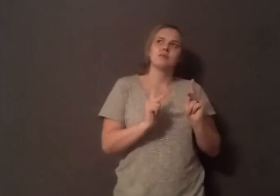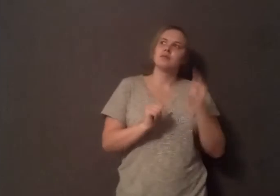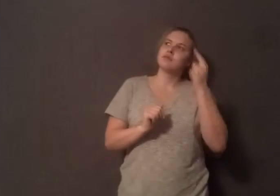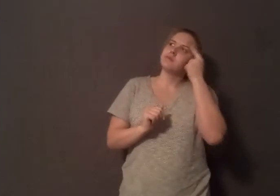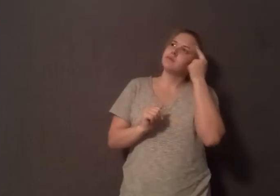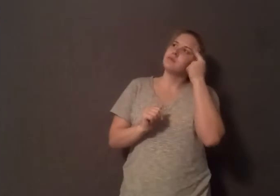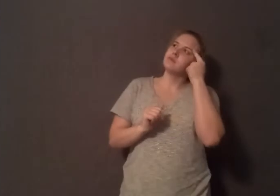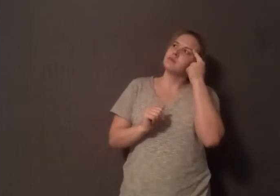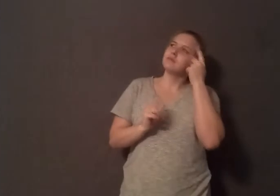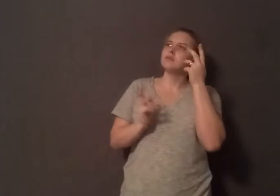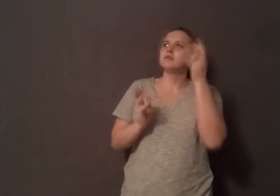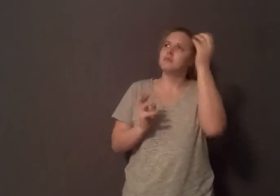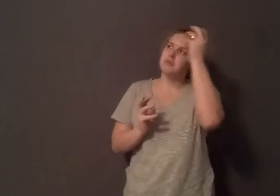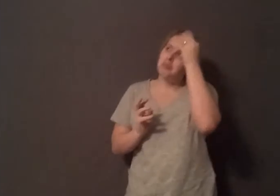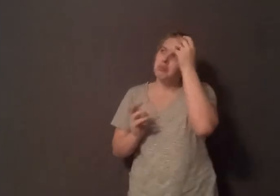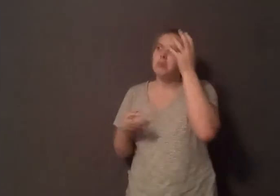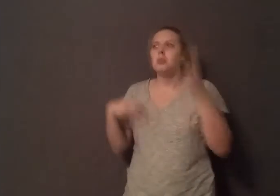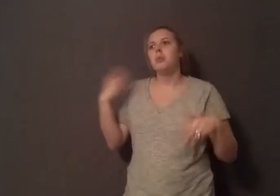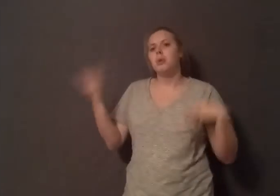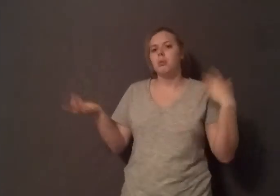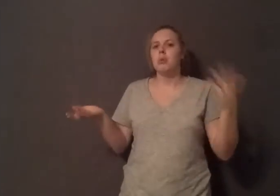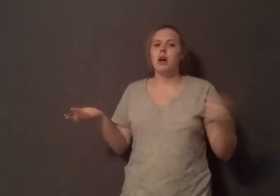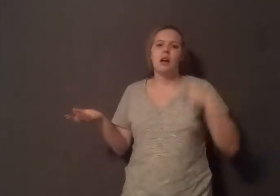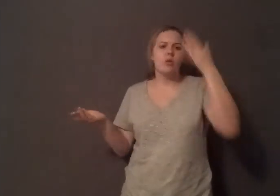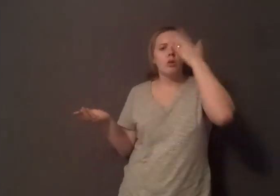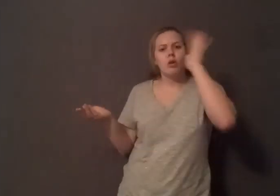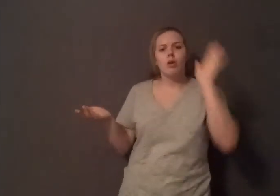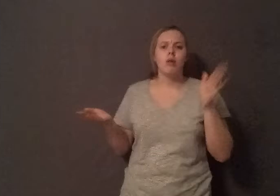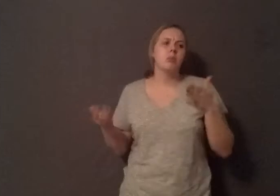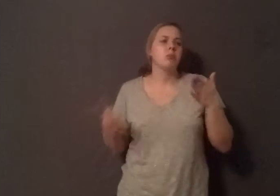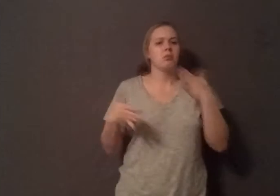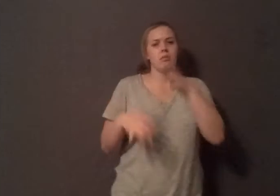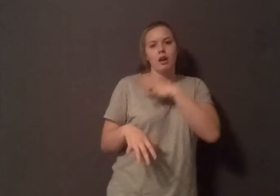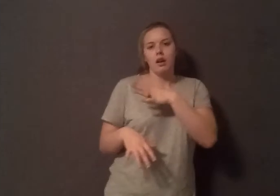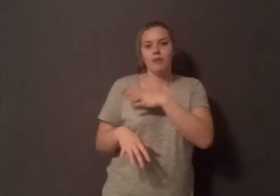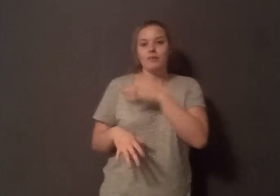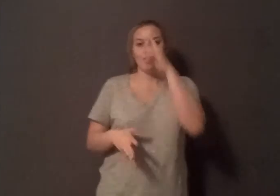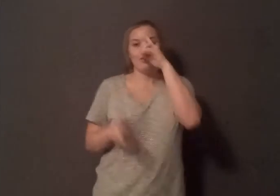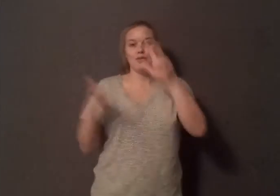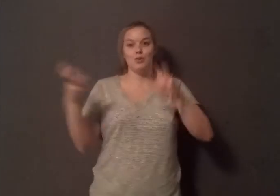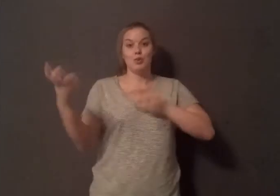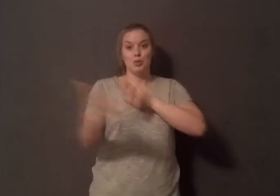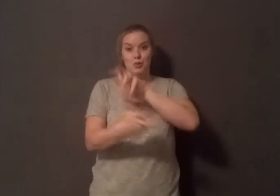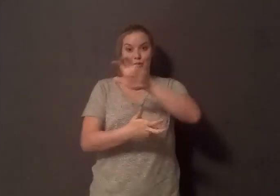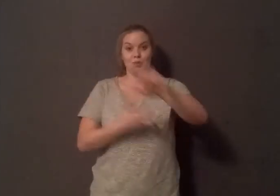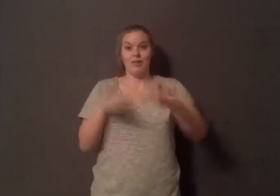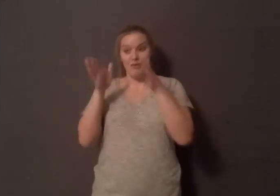controversy, people kind of throw up their hands. don't know what to eat. Confusion is their game. I really don't think people